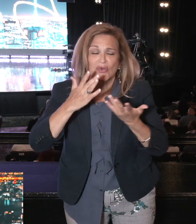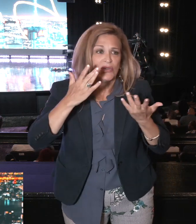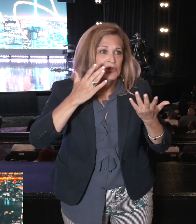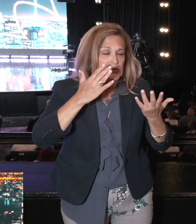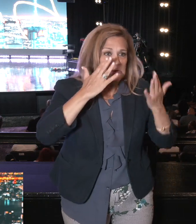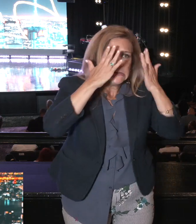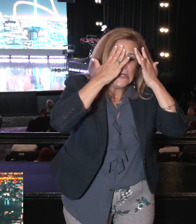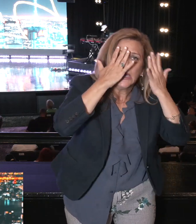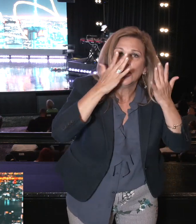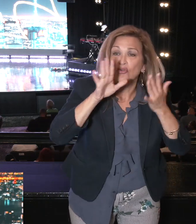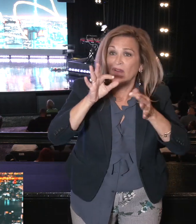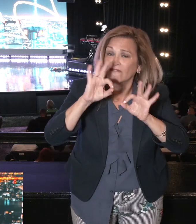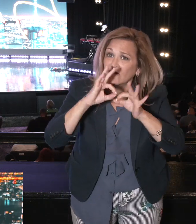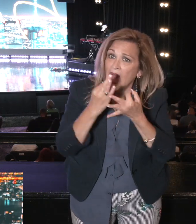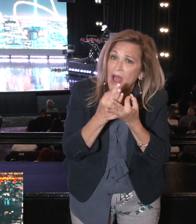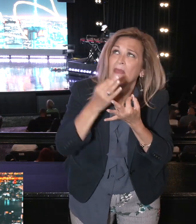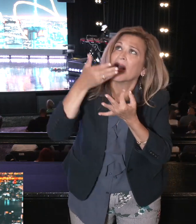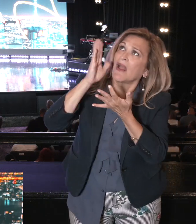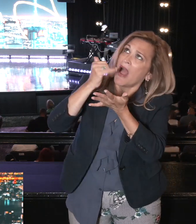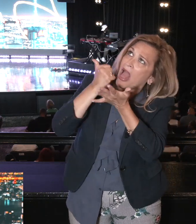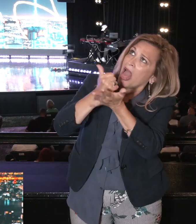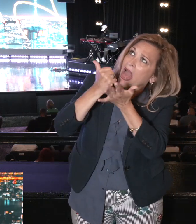family. God's going to get us through.